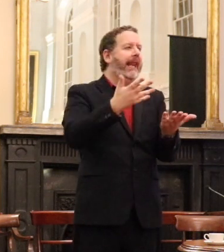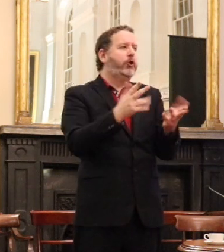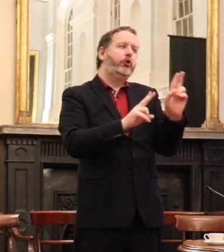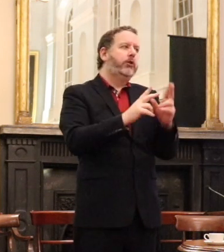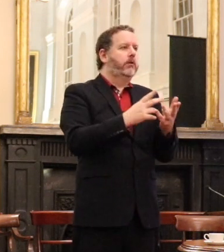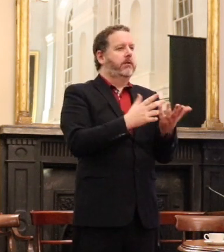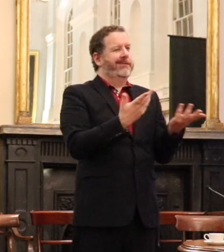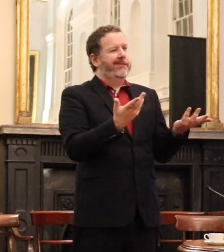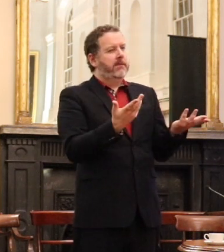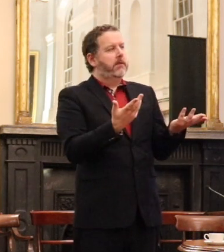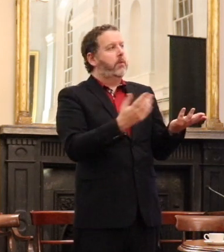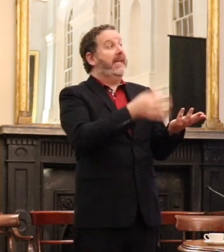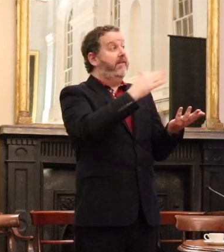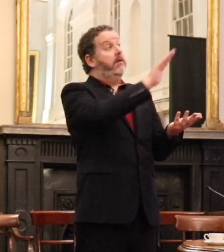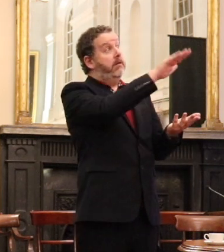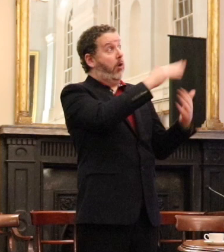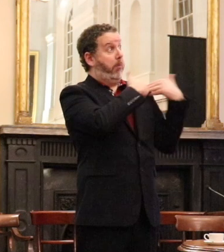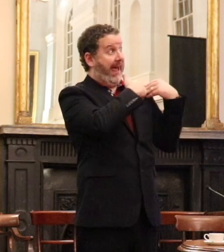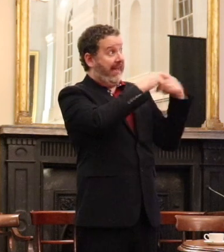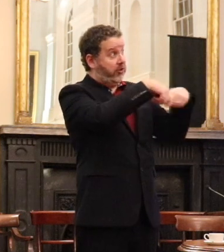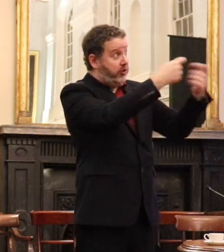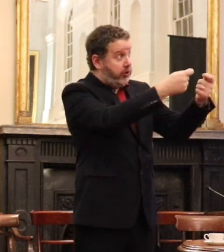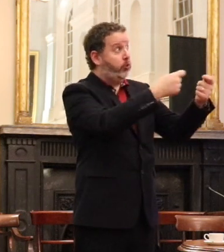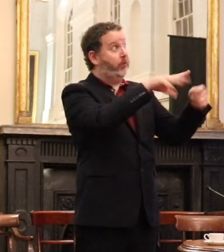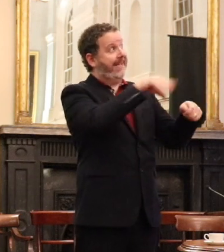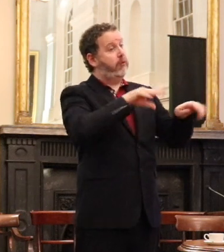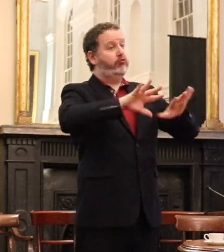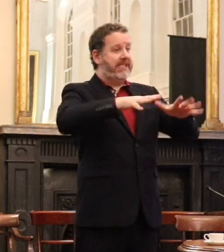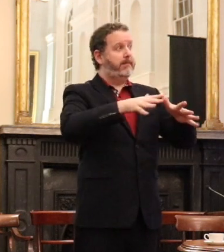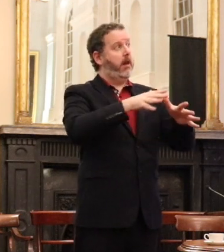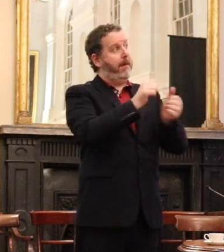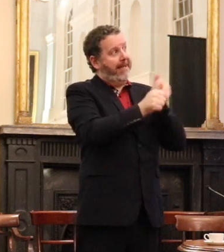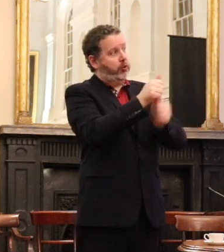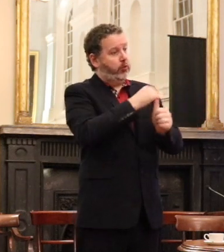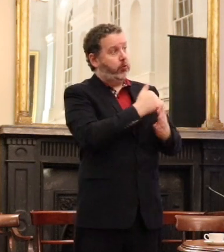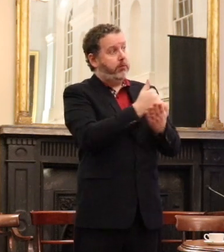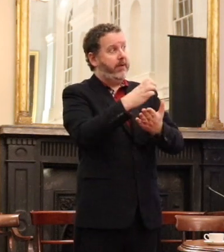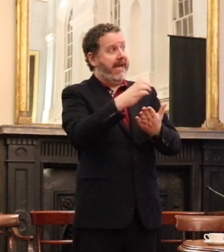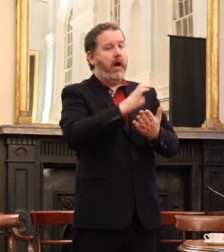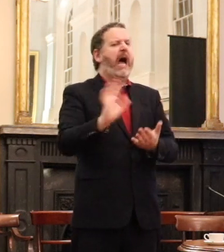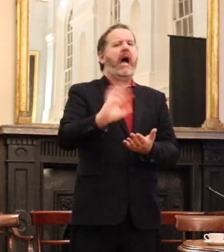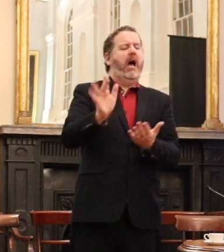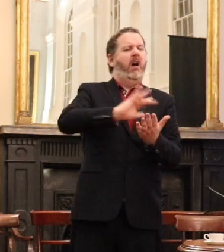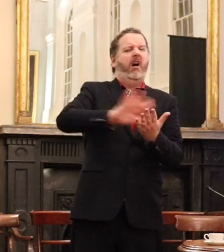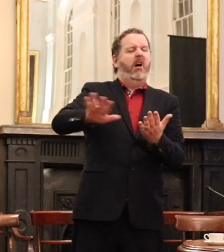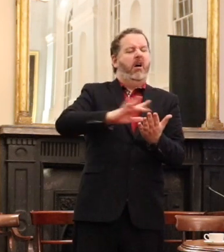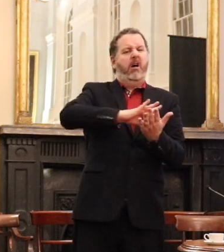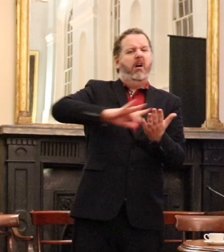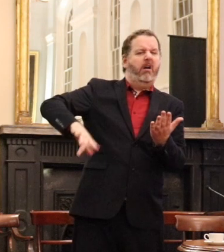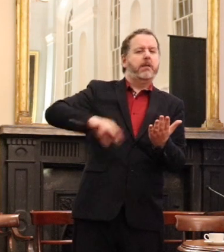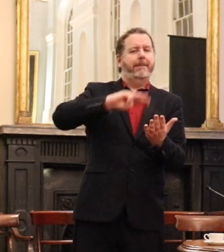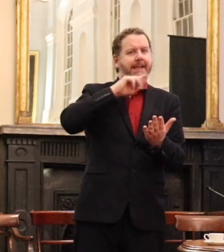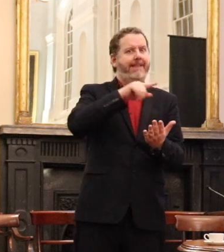the state to take reasonable measures to support care I think has been rejected because it felt that might give rise to a commonwealth